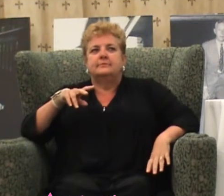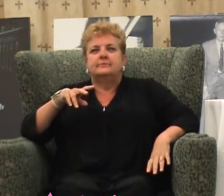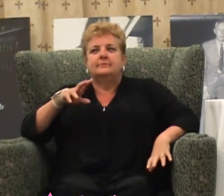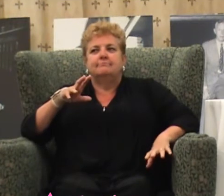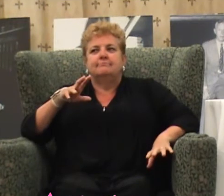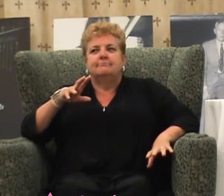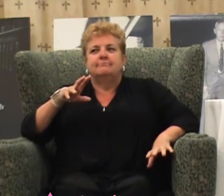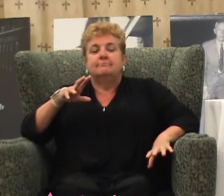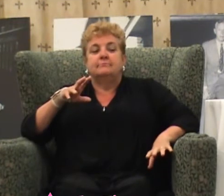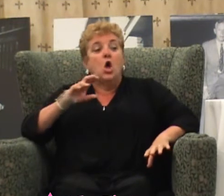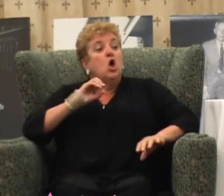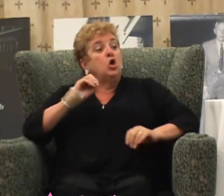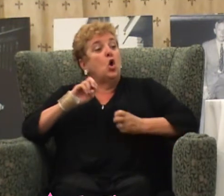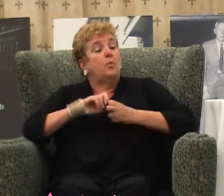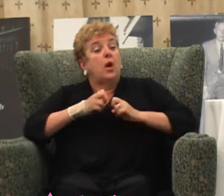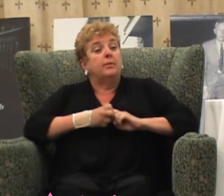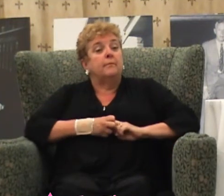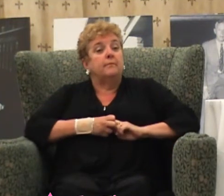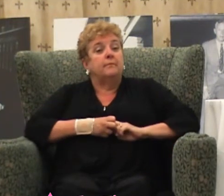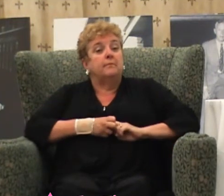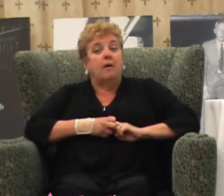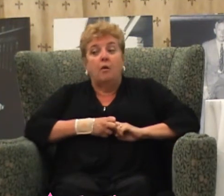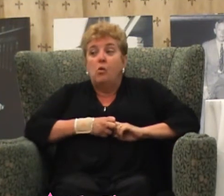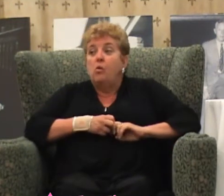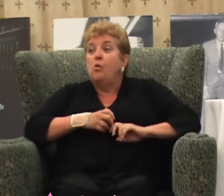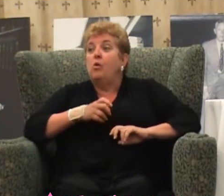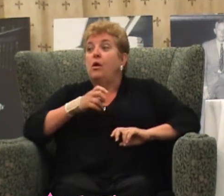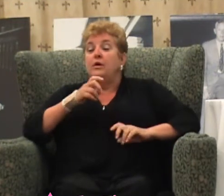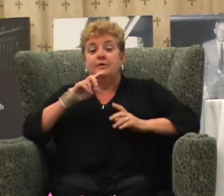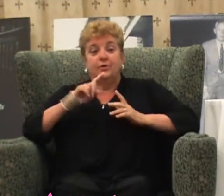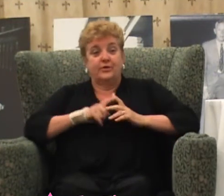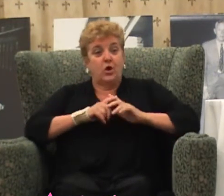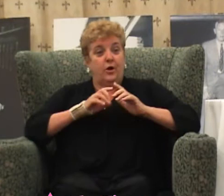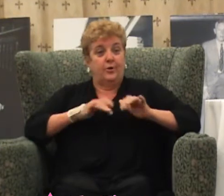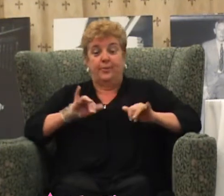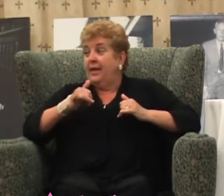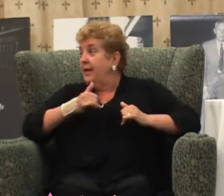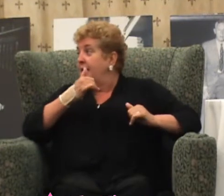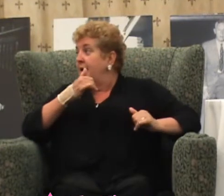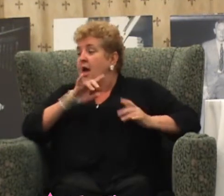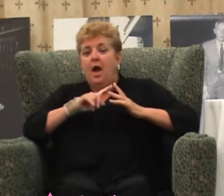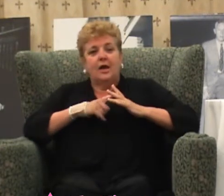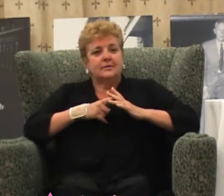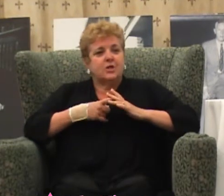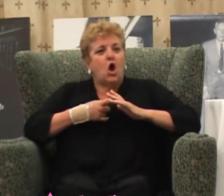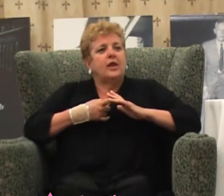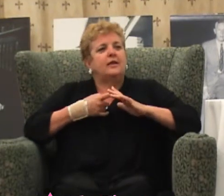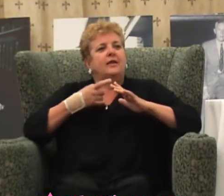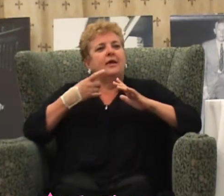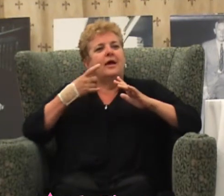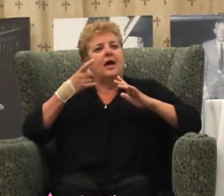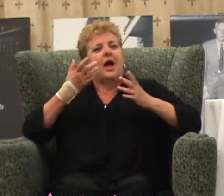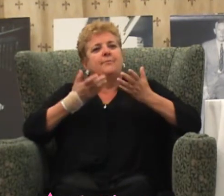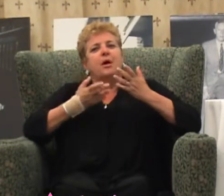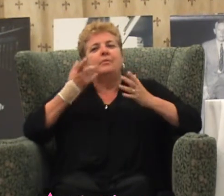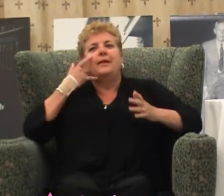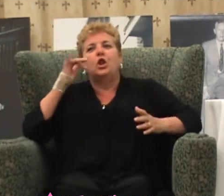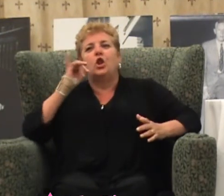No problem. I said, play, and the guy started to play, and I started to move around. I probably initially looked like the offspring of Julia Louise